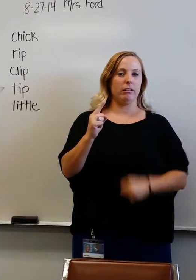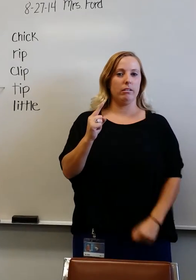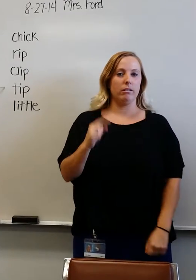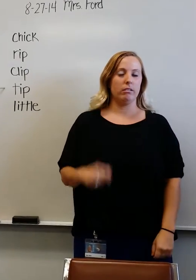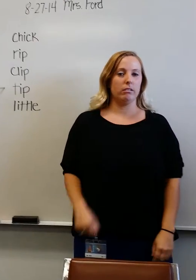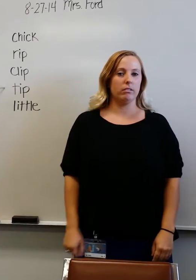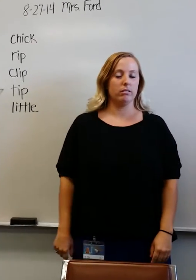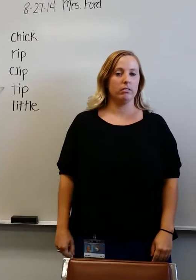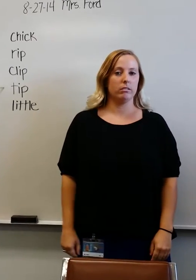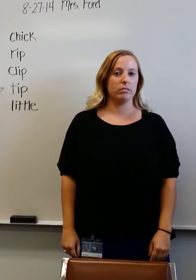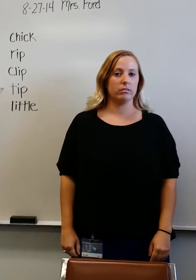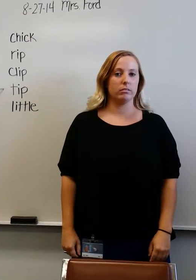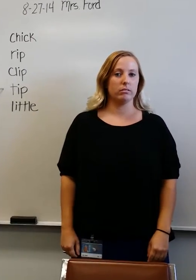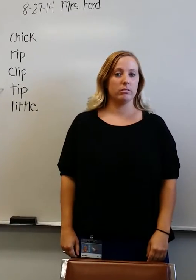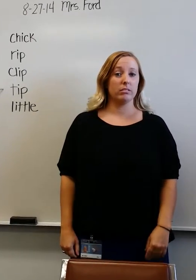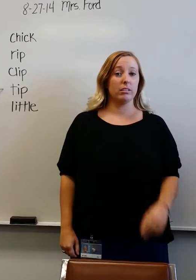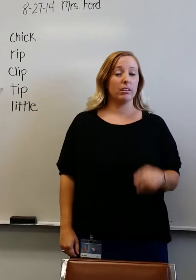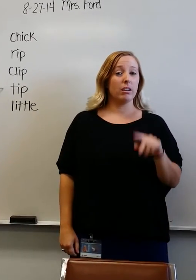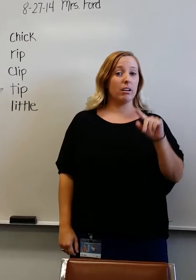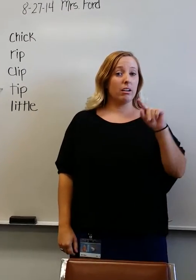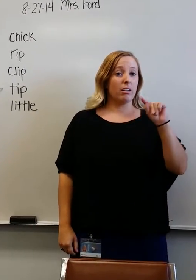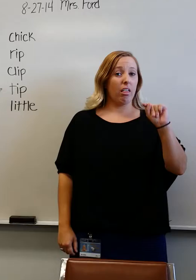The tip of my finger hurts.